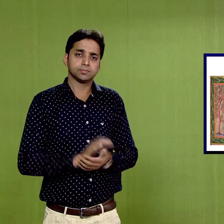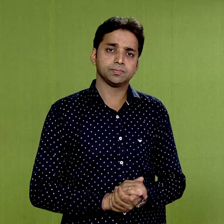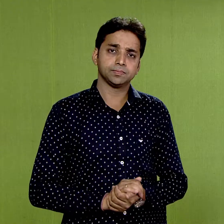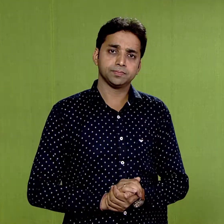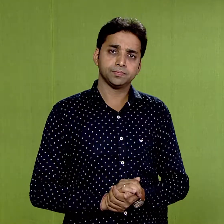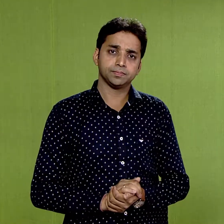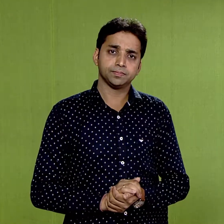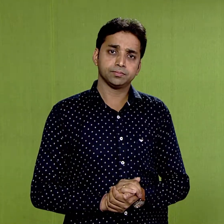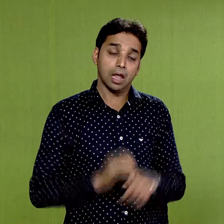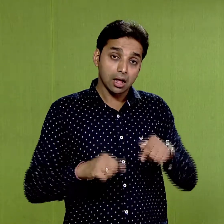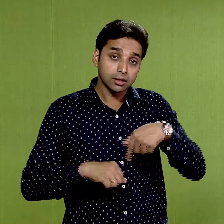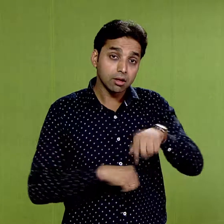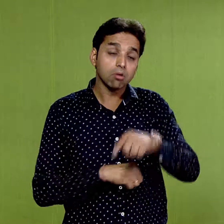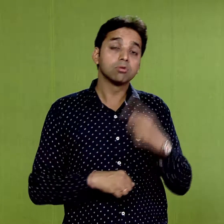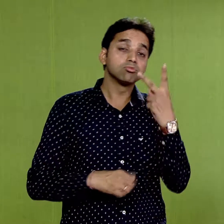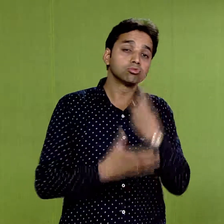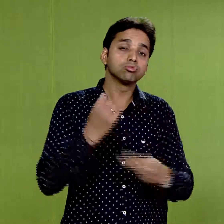There were two kinds of paintings.